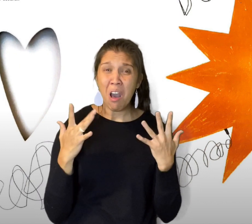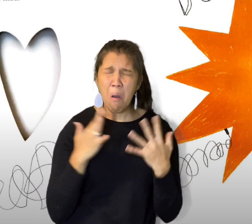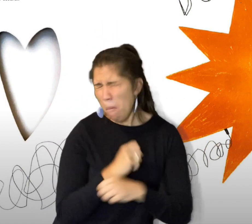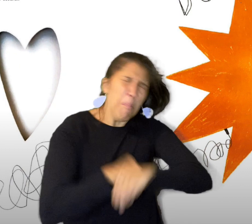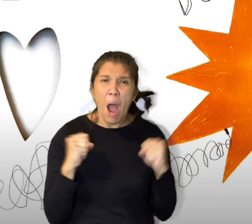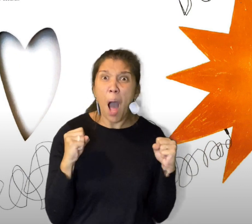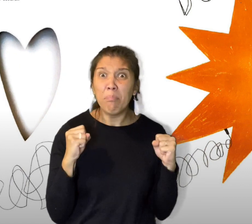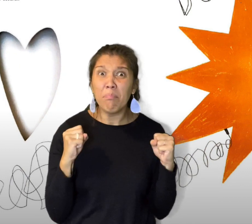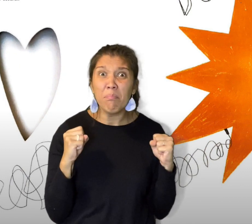going to explode.